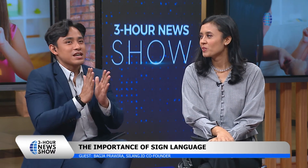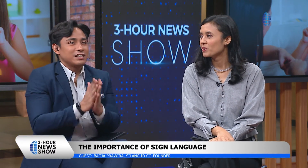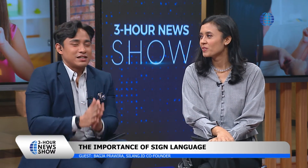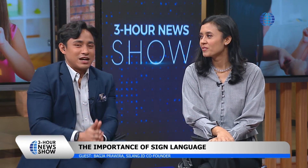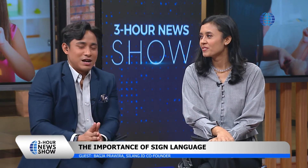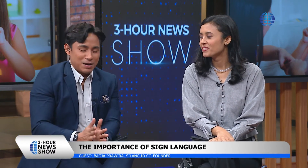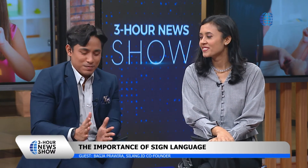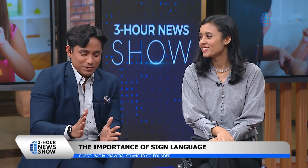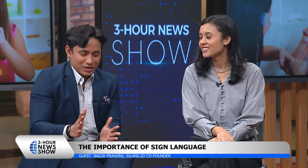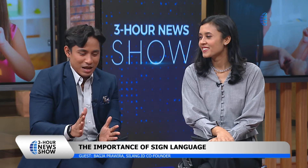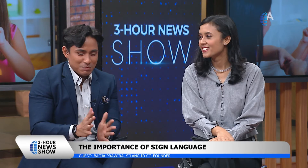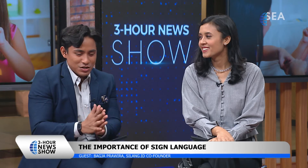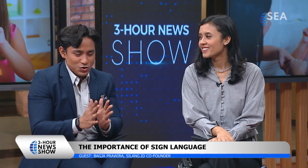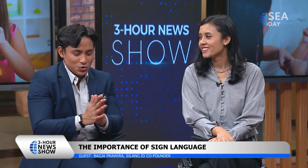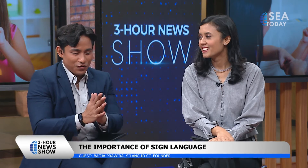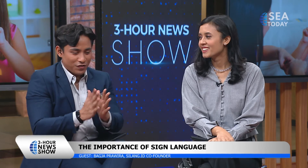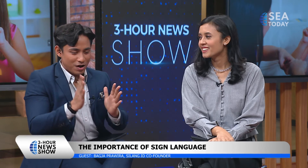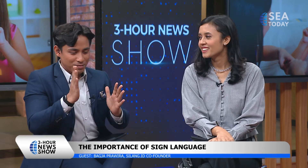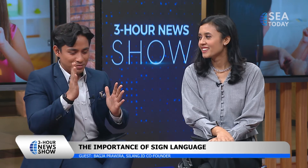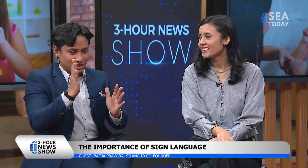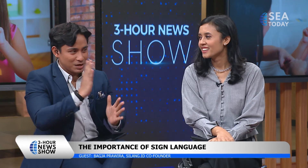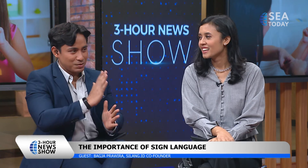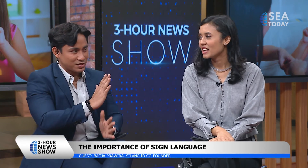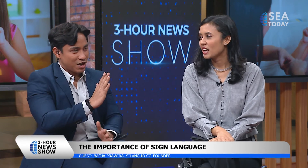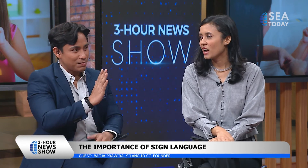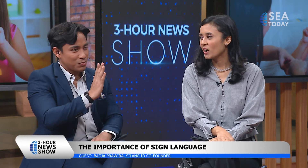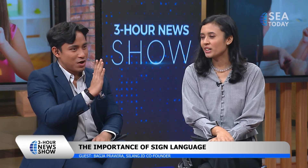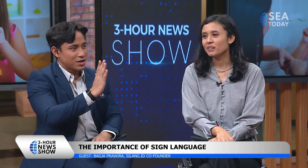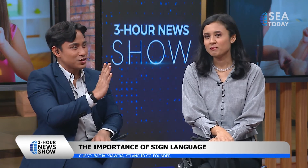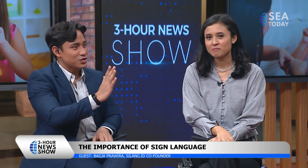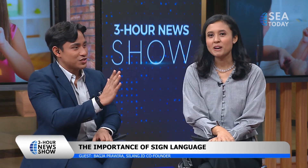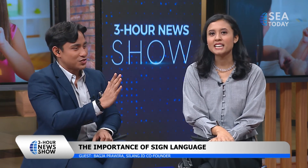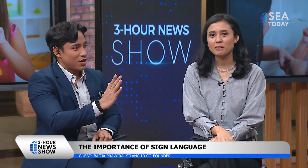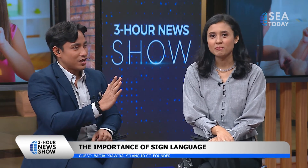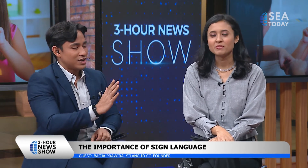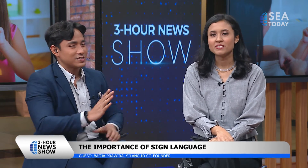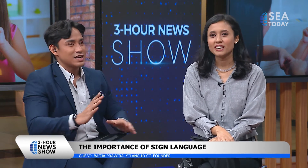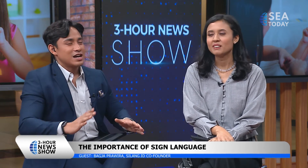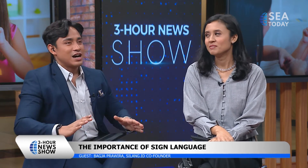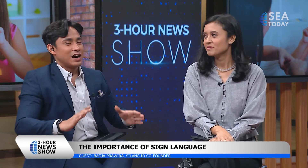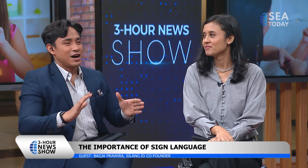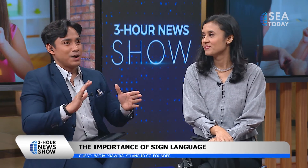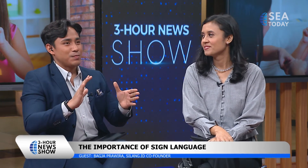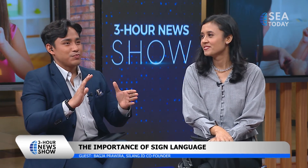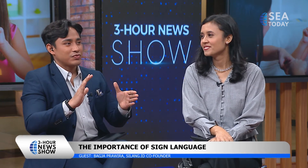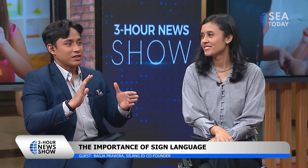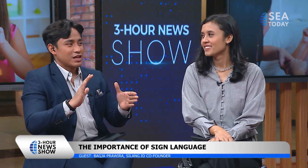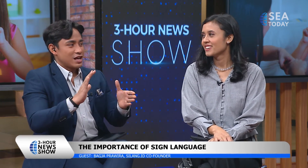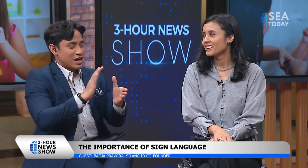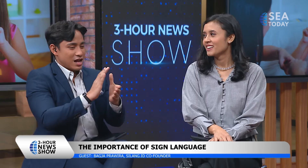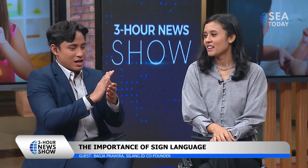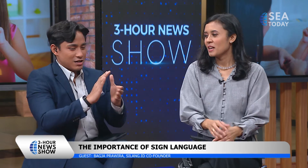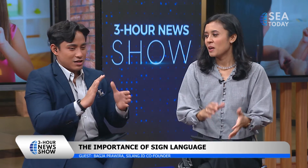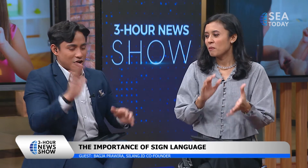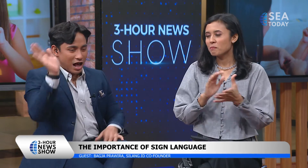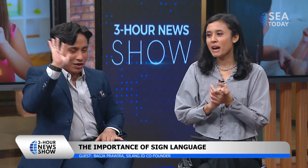um um let me do from the tippy top what you just taught us um uh hello